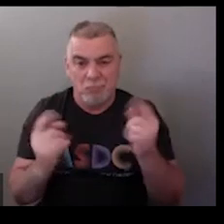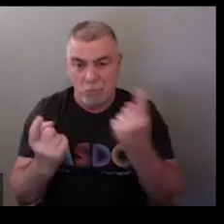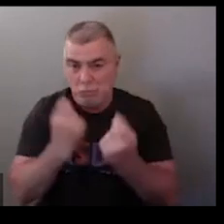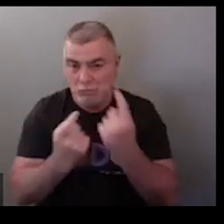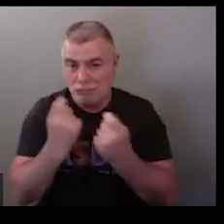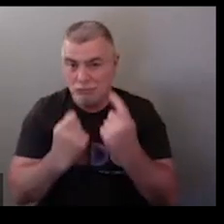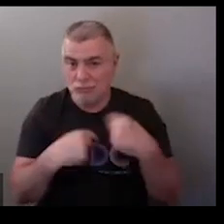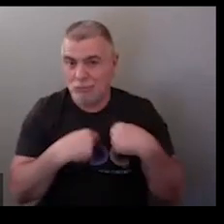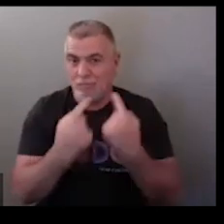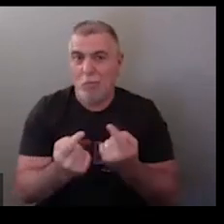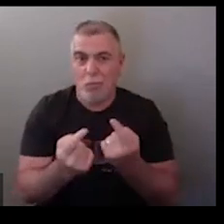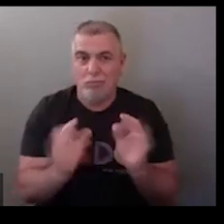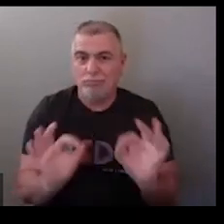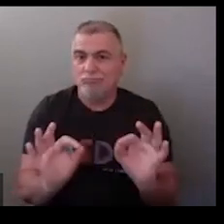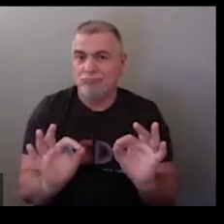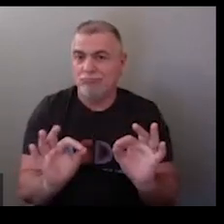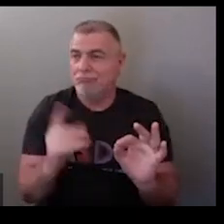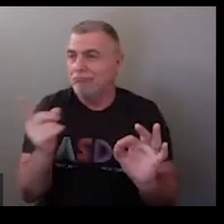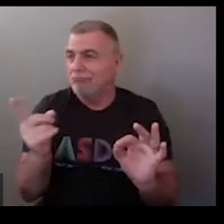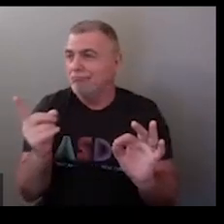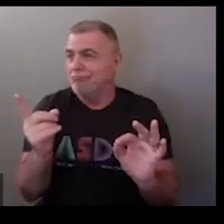count any questions